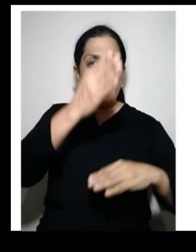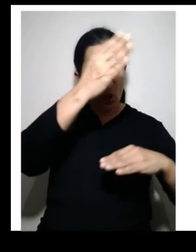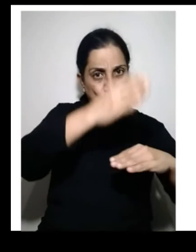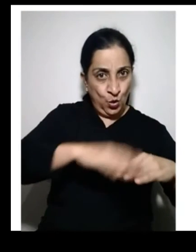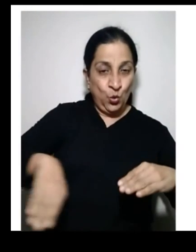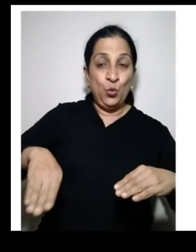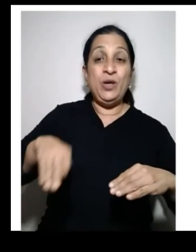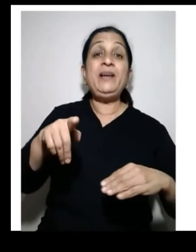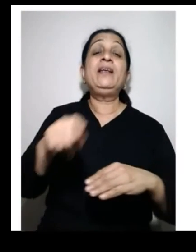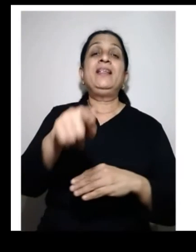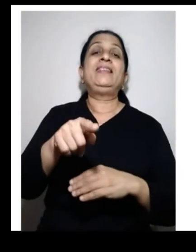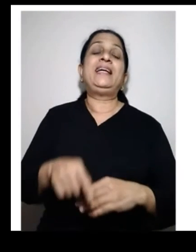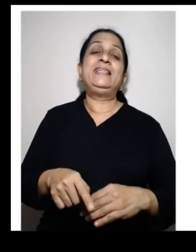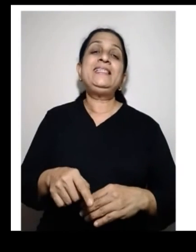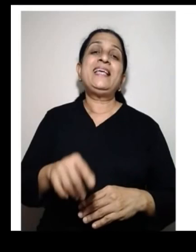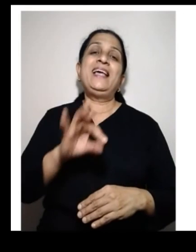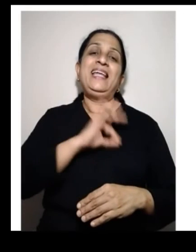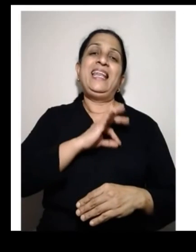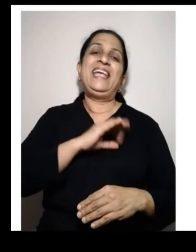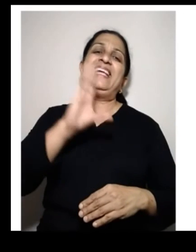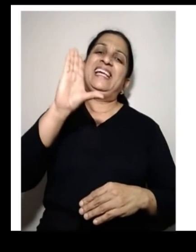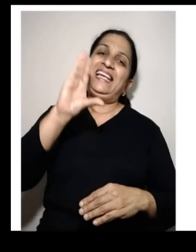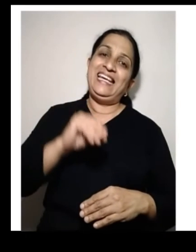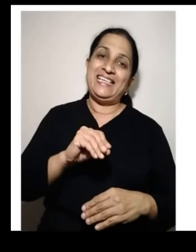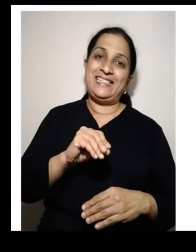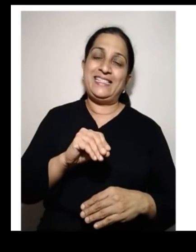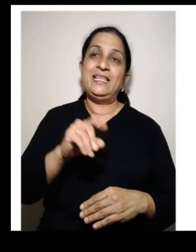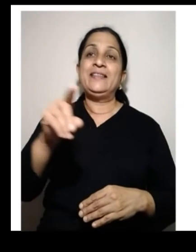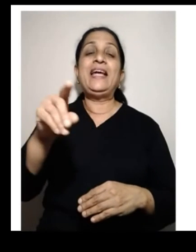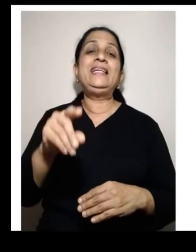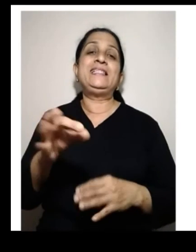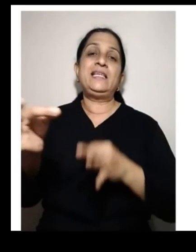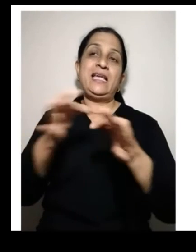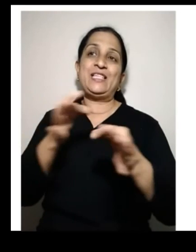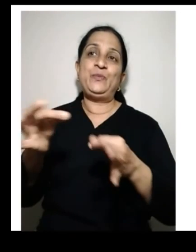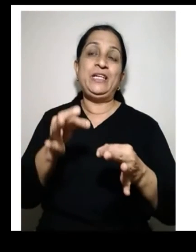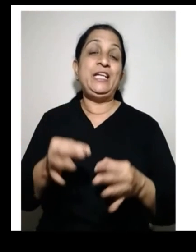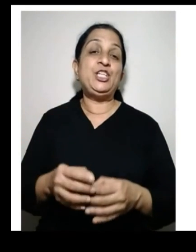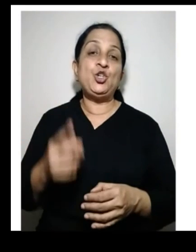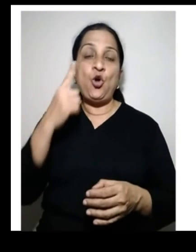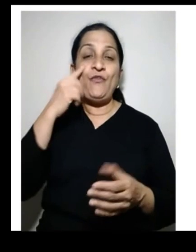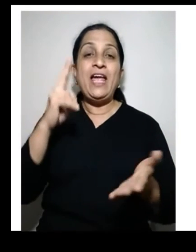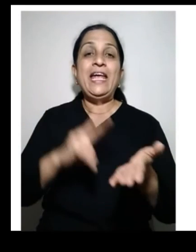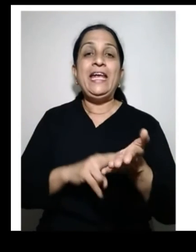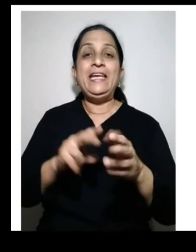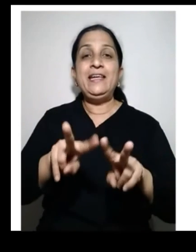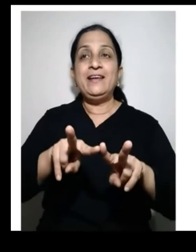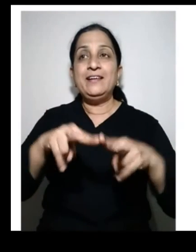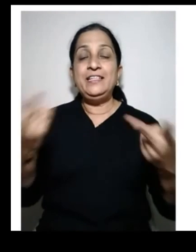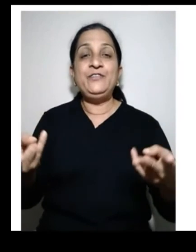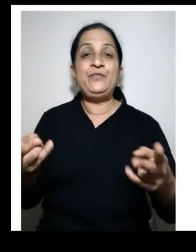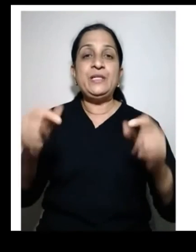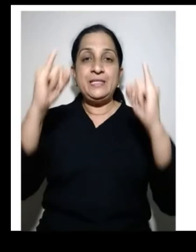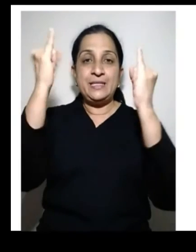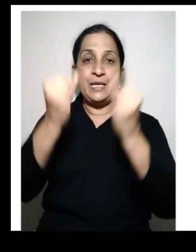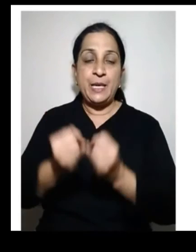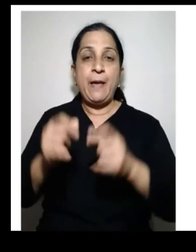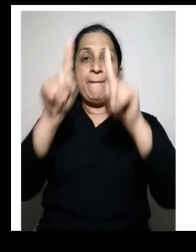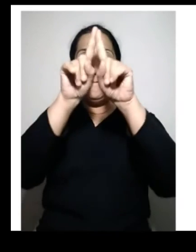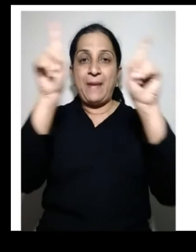So, higher means it is preferred, lower means it is less preferred. This